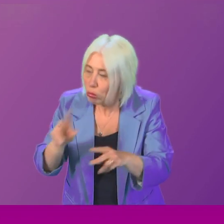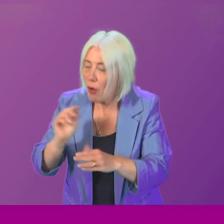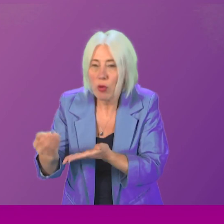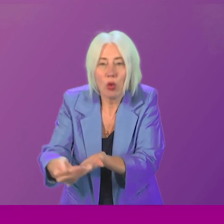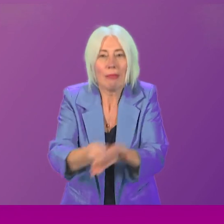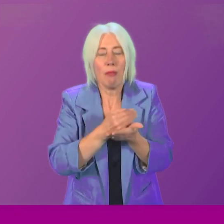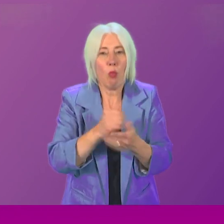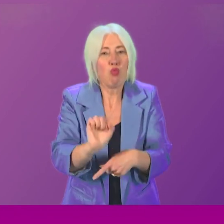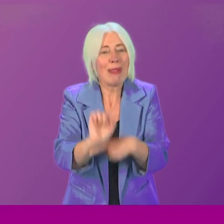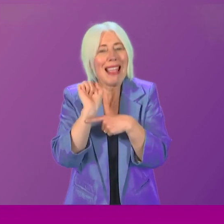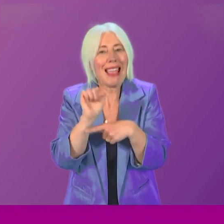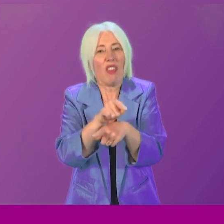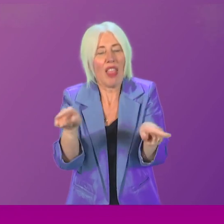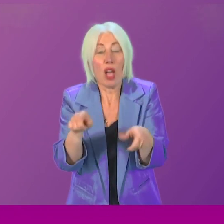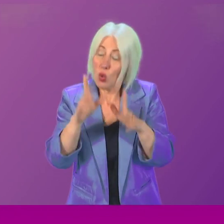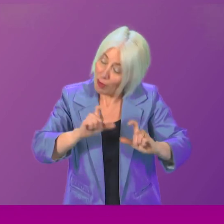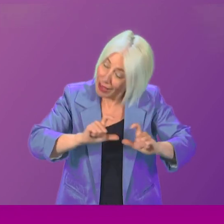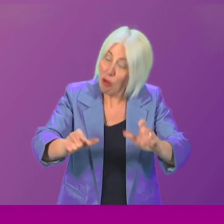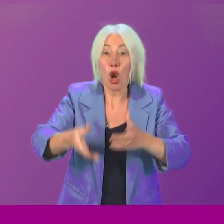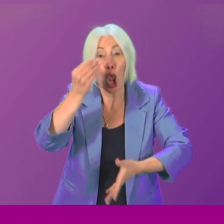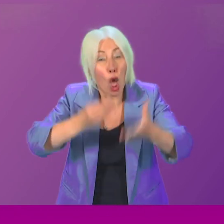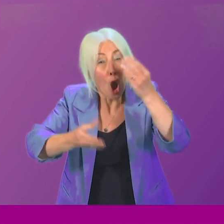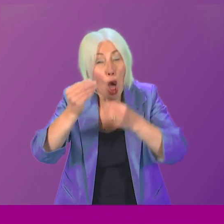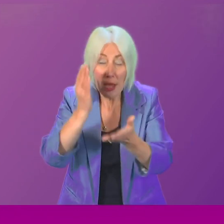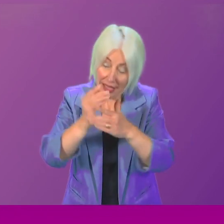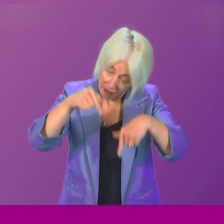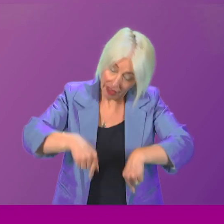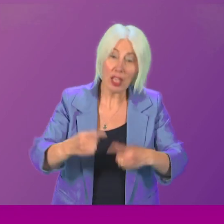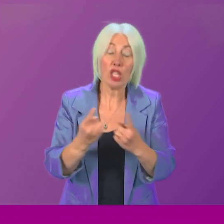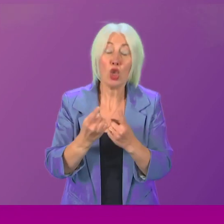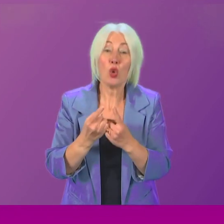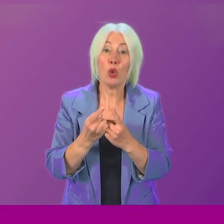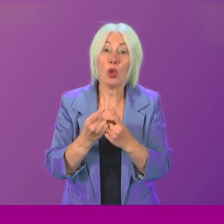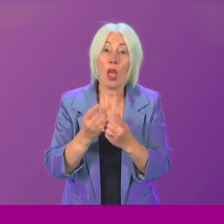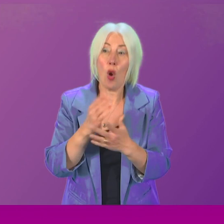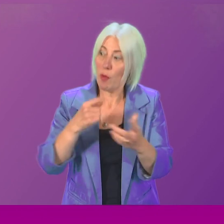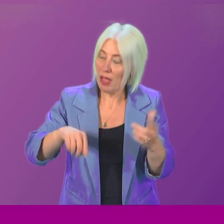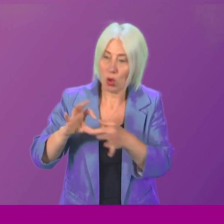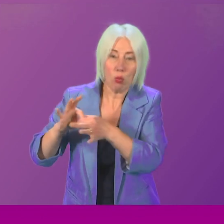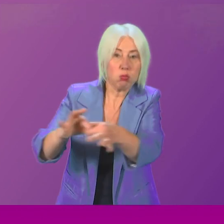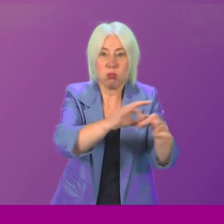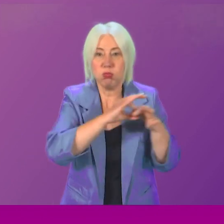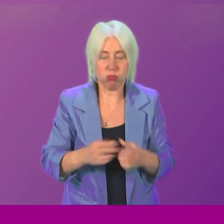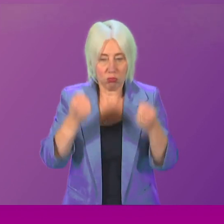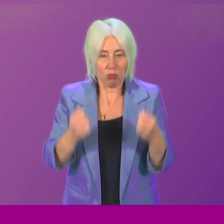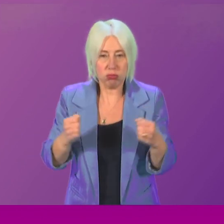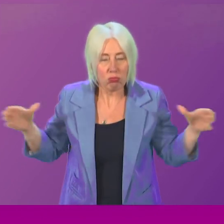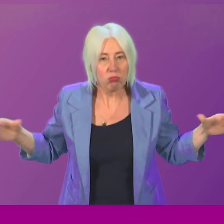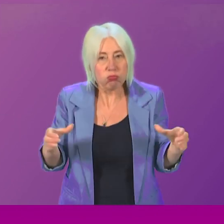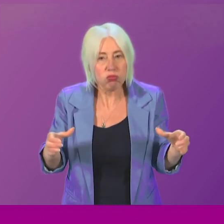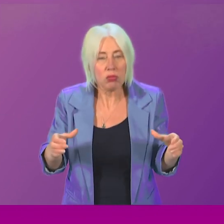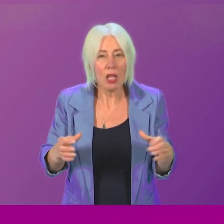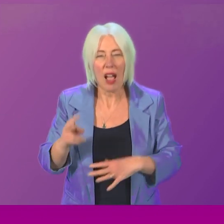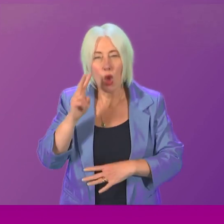that. So we must continue to learn. We must, on issues like this, I hope, continue to stand together. And we must find ways, while